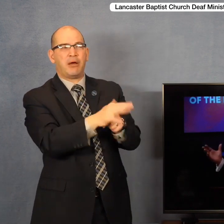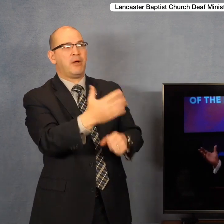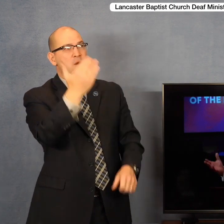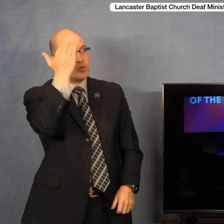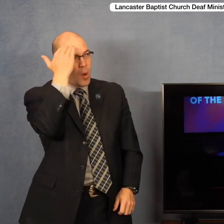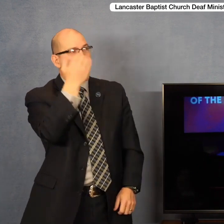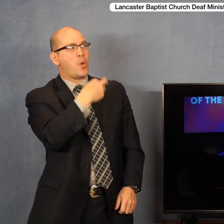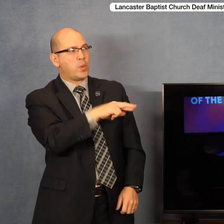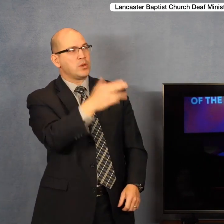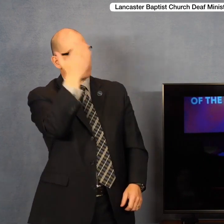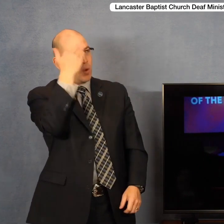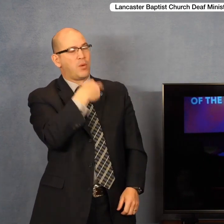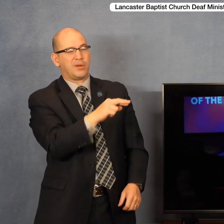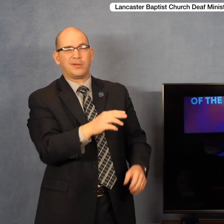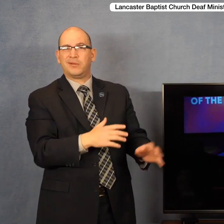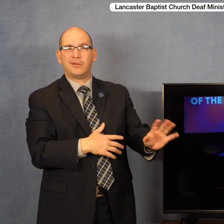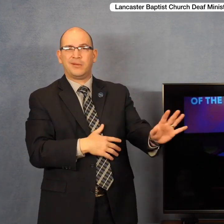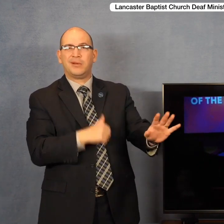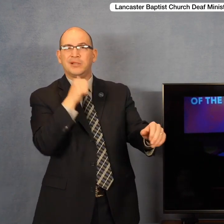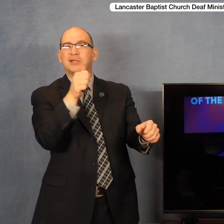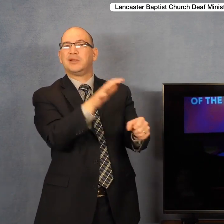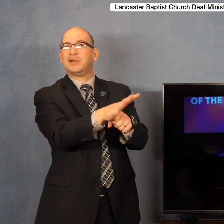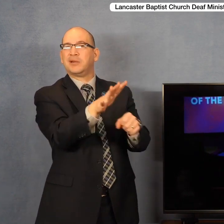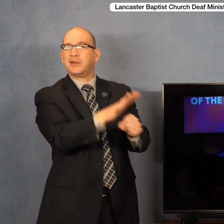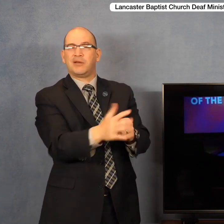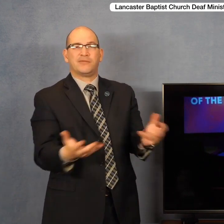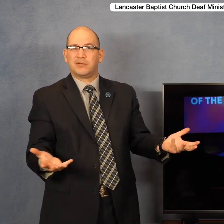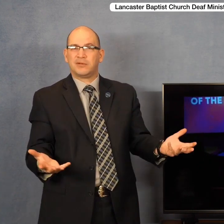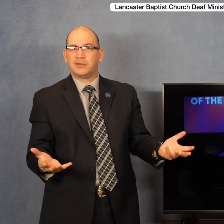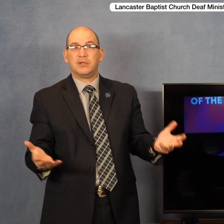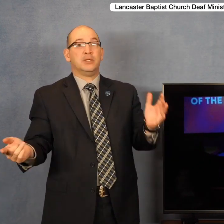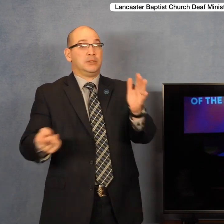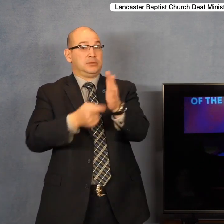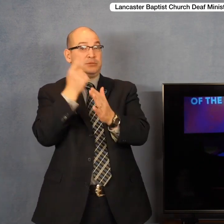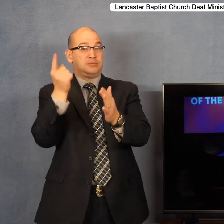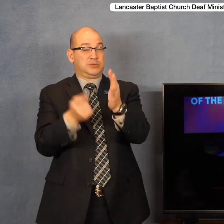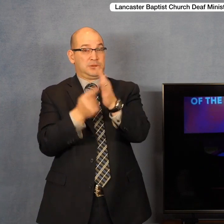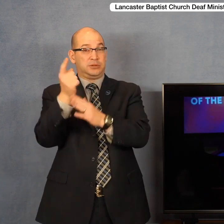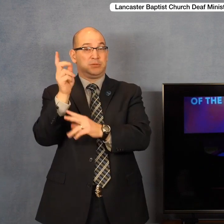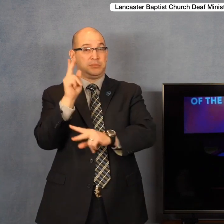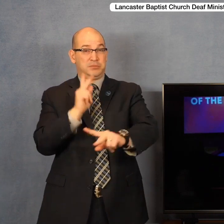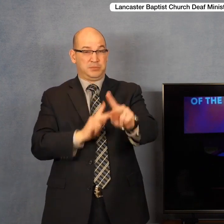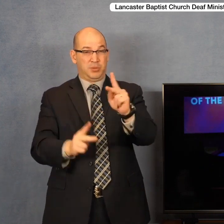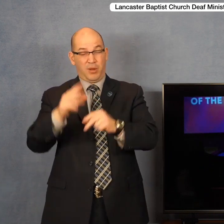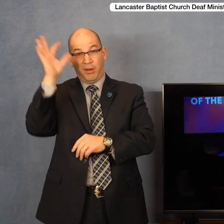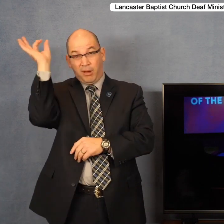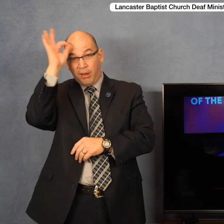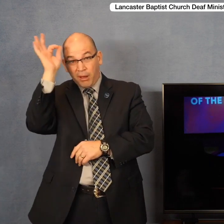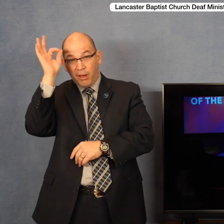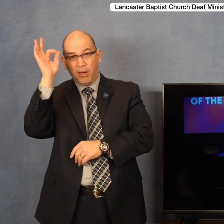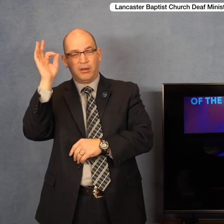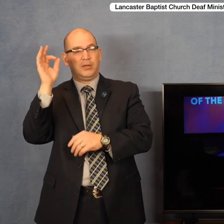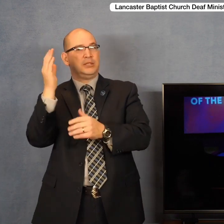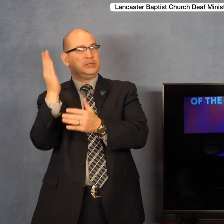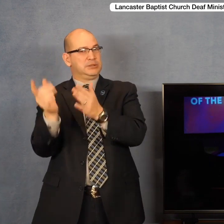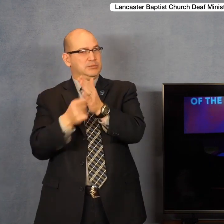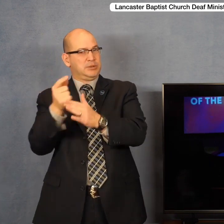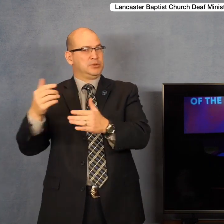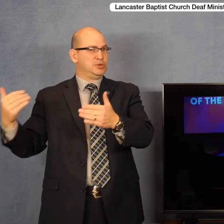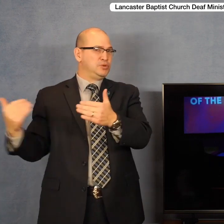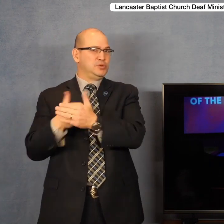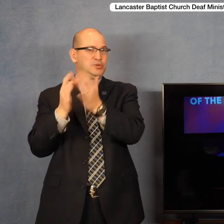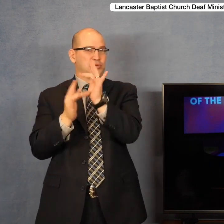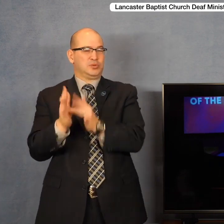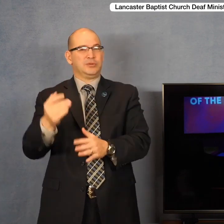Sometimes a very naive Christian will go, Oh, well, that's good. They're religious. They believe in God. They believe in Jesus. The Bible tells us